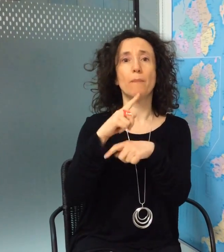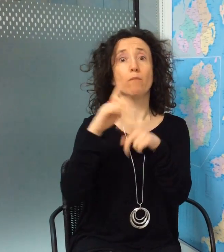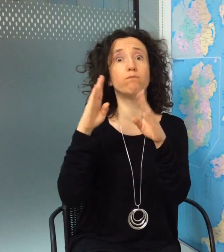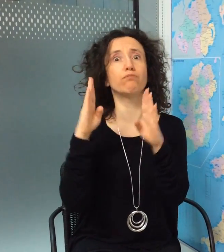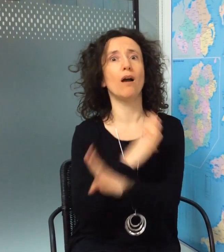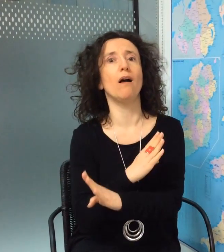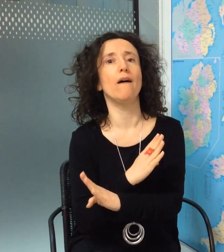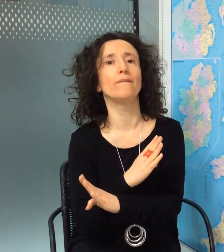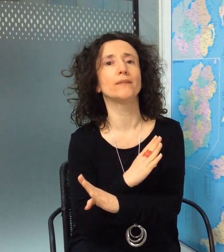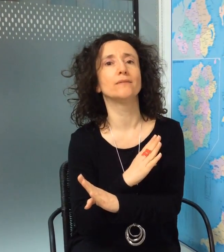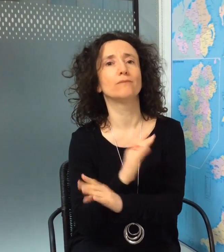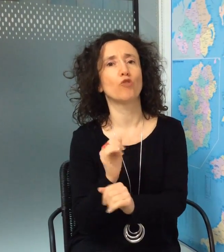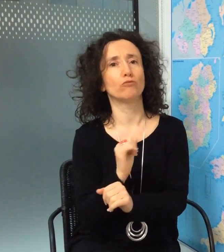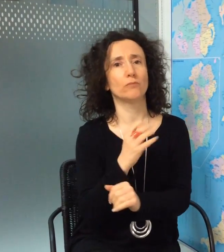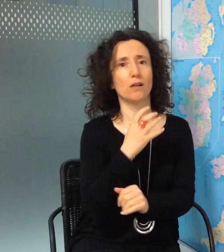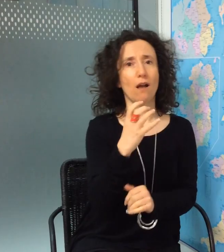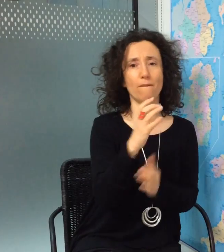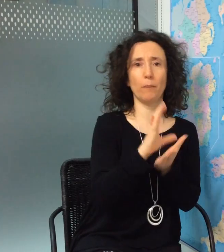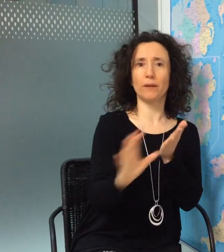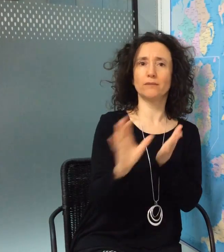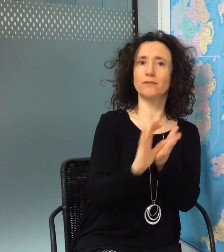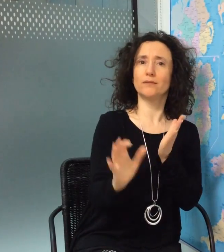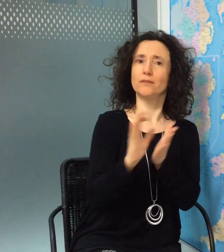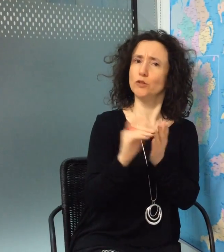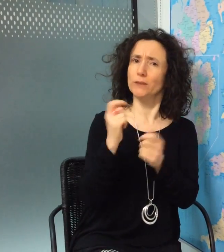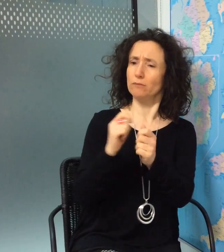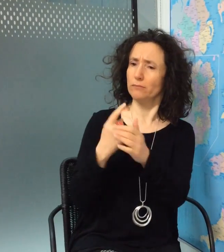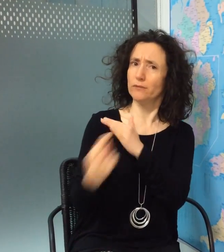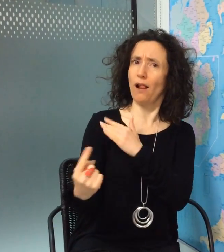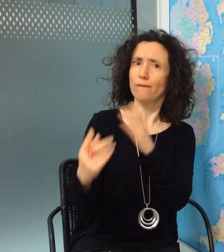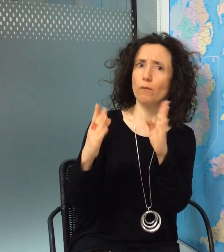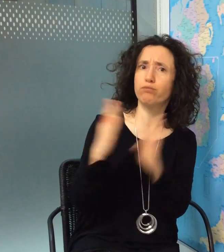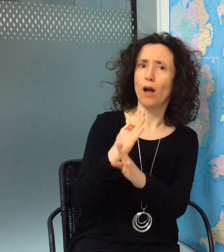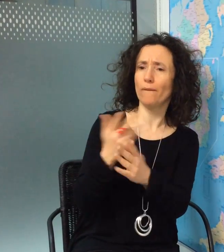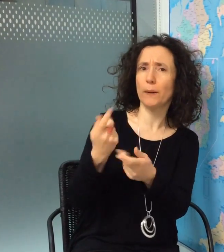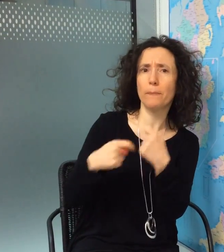and run as business, no longer being subsidised by the state.